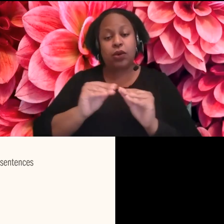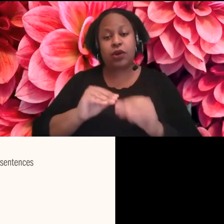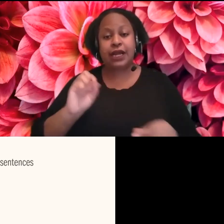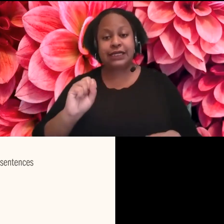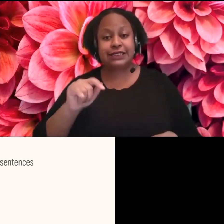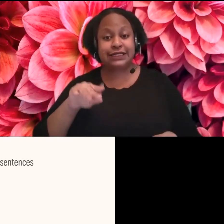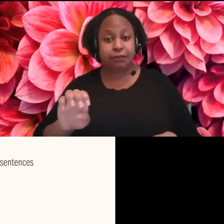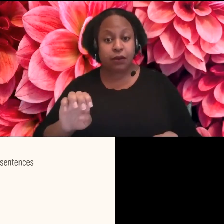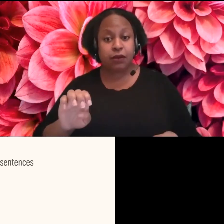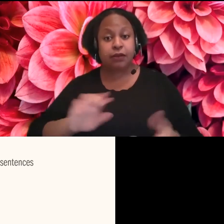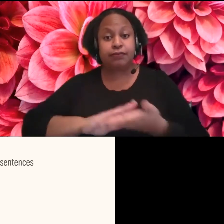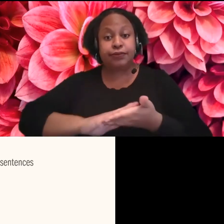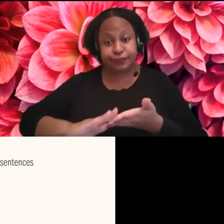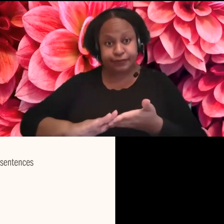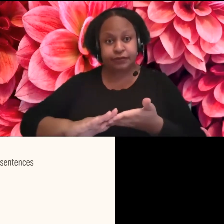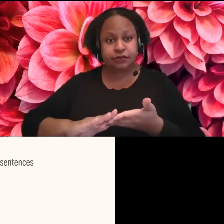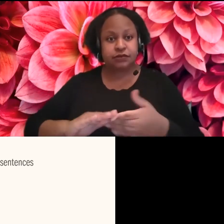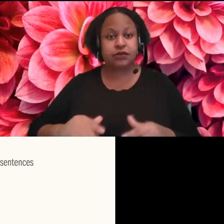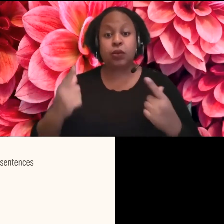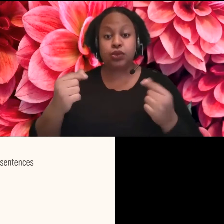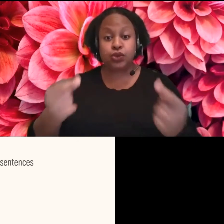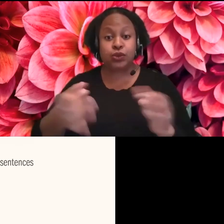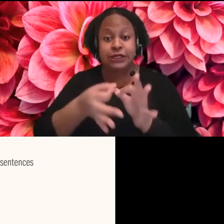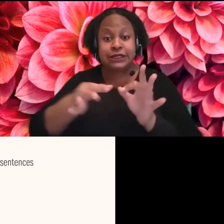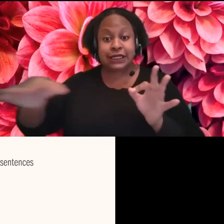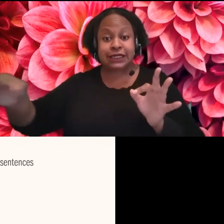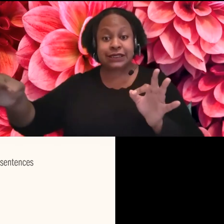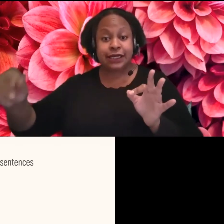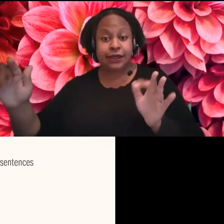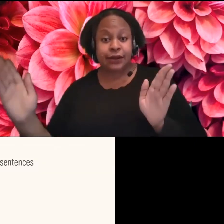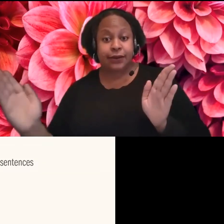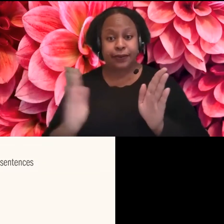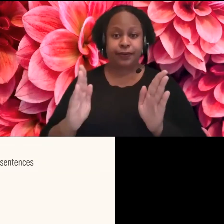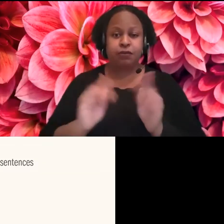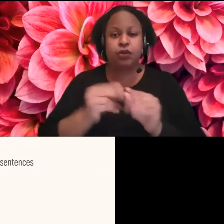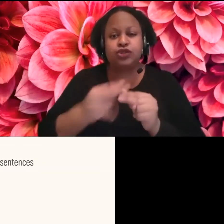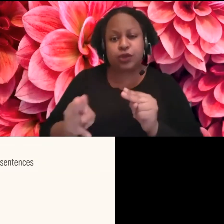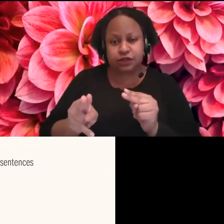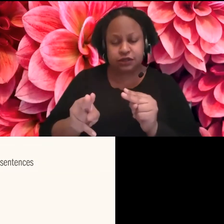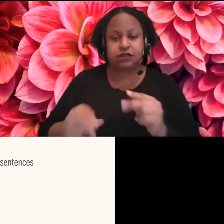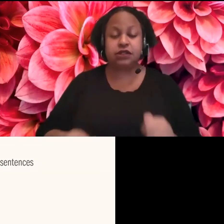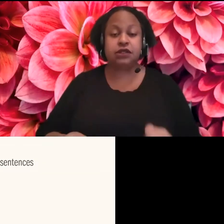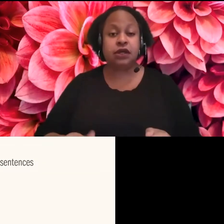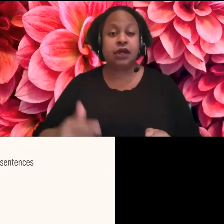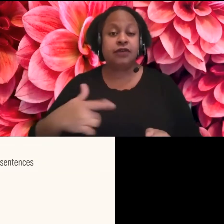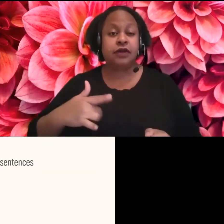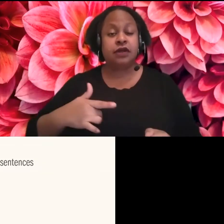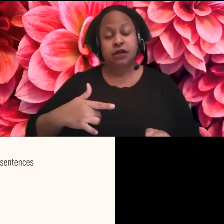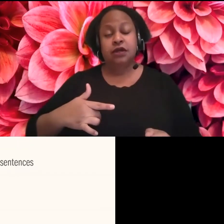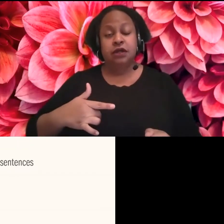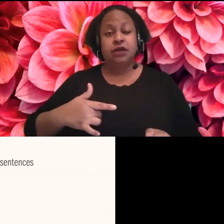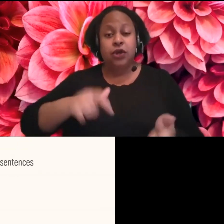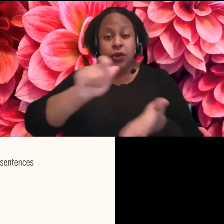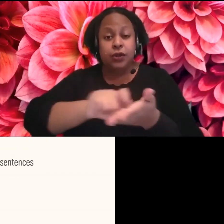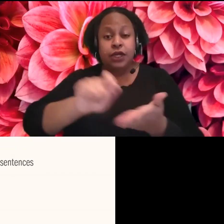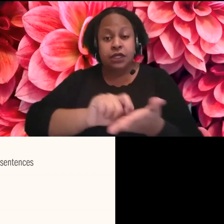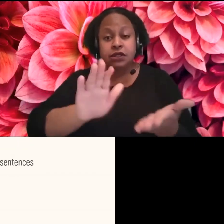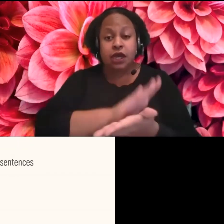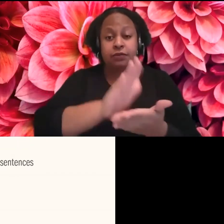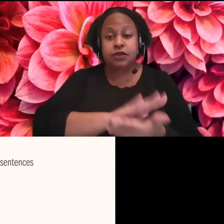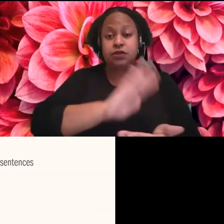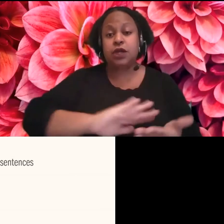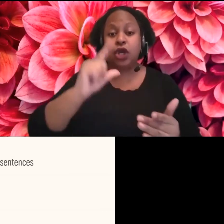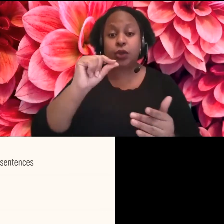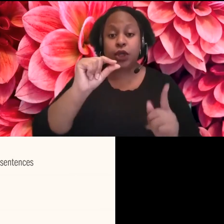uh, the recommendations are for written documents, around 20 words per sentence. And for the web, it